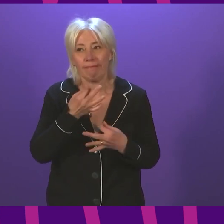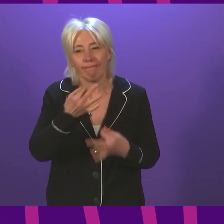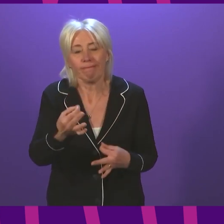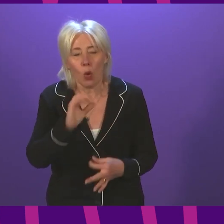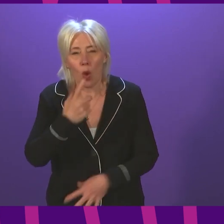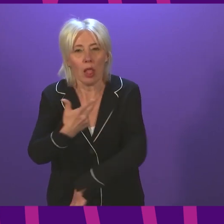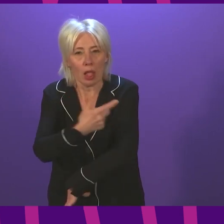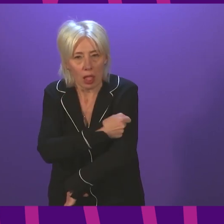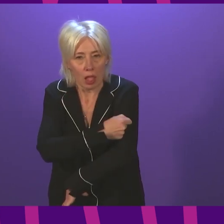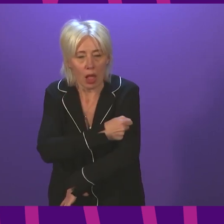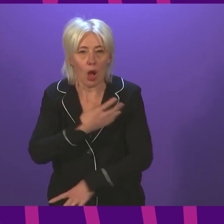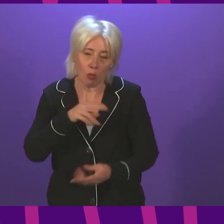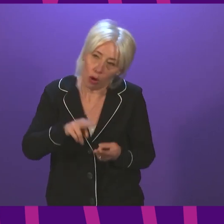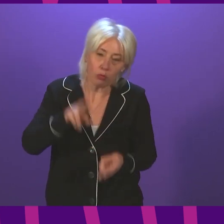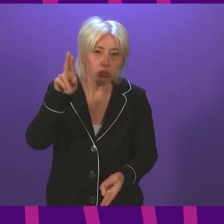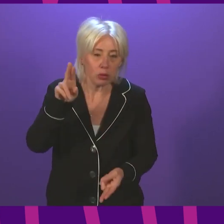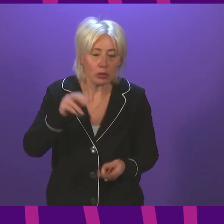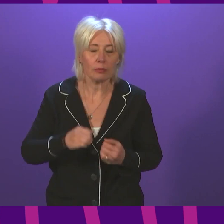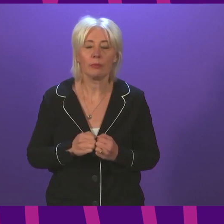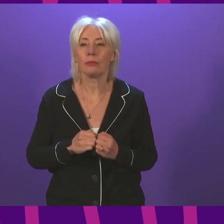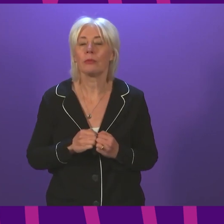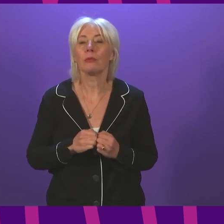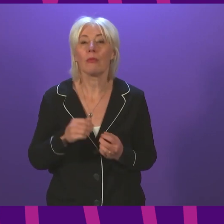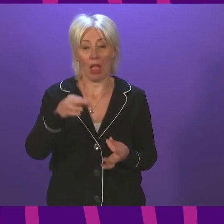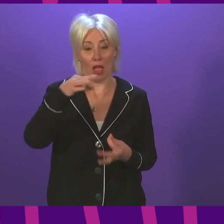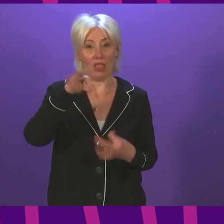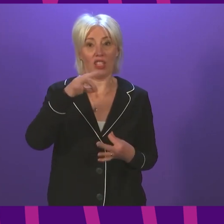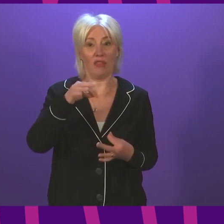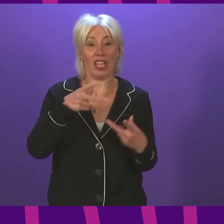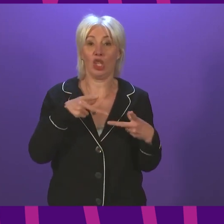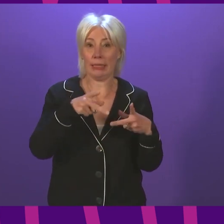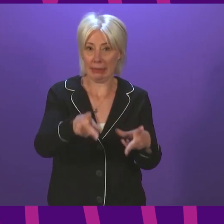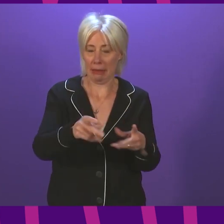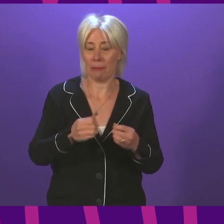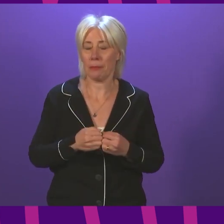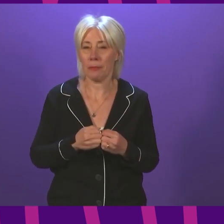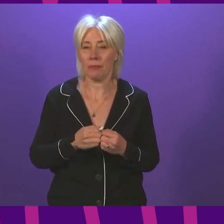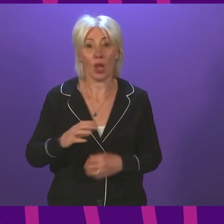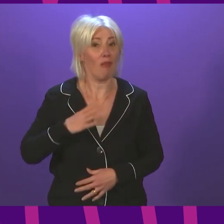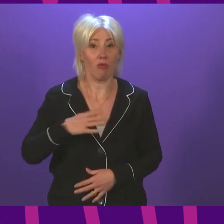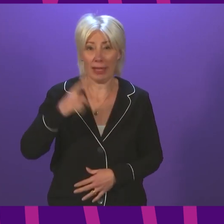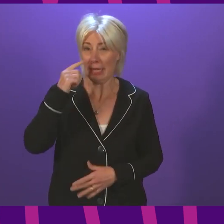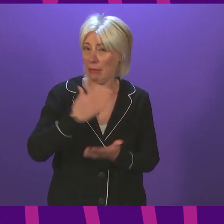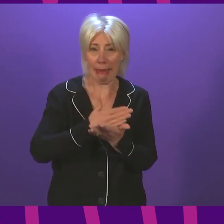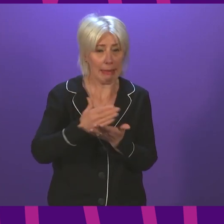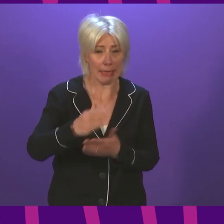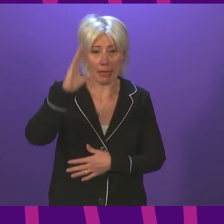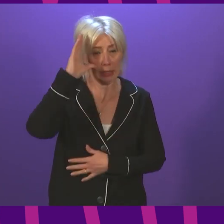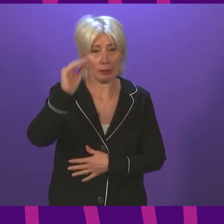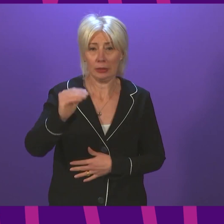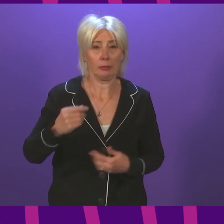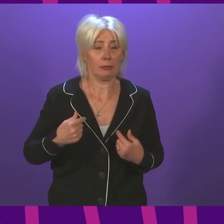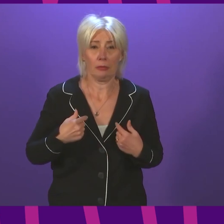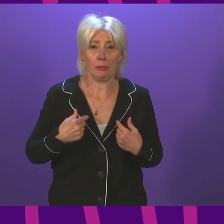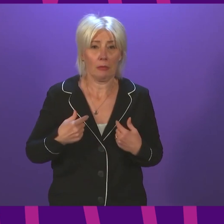as high as we can do. On the certification scheme, I've already made very clear I do not